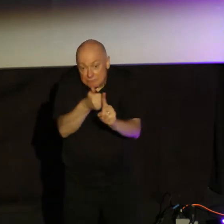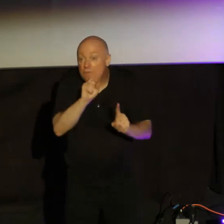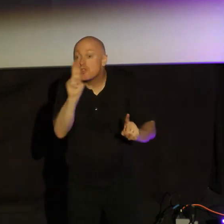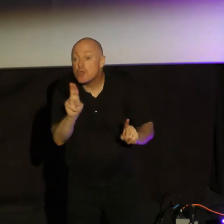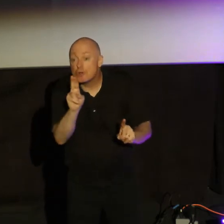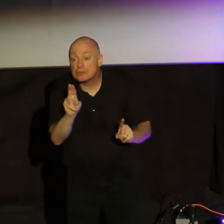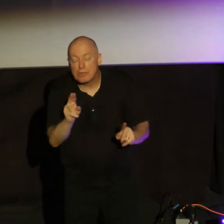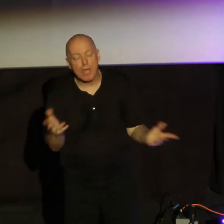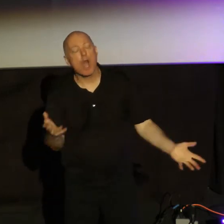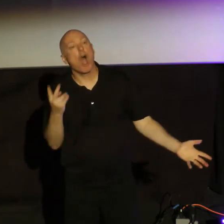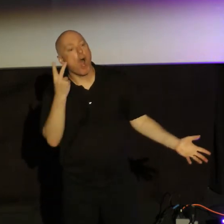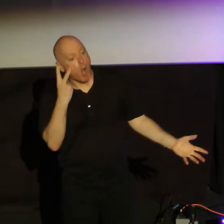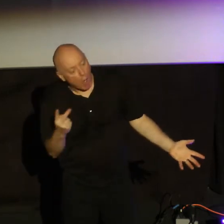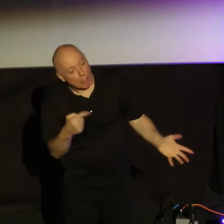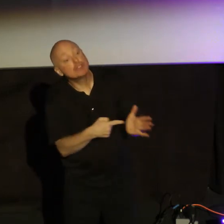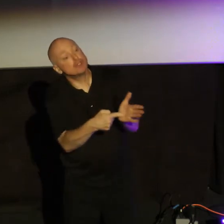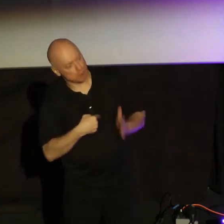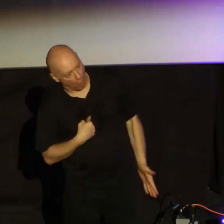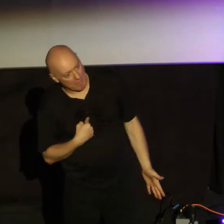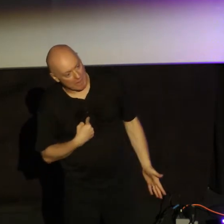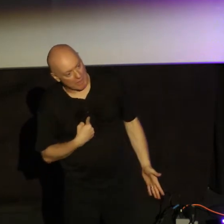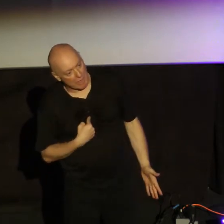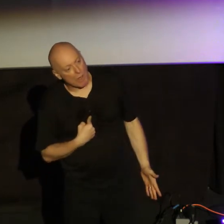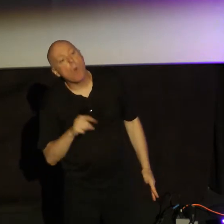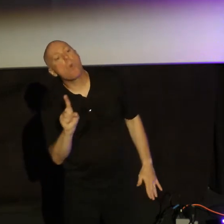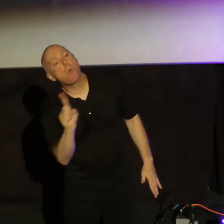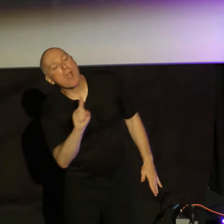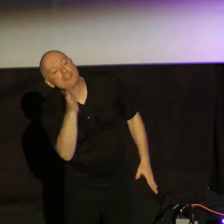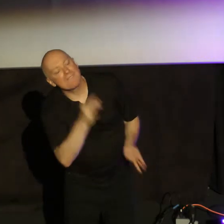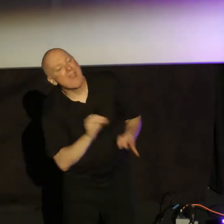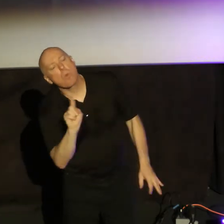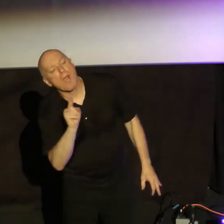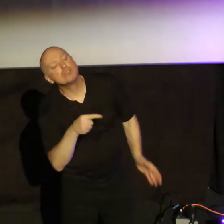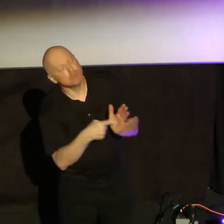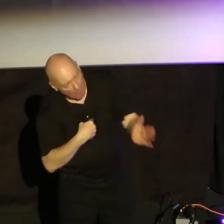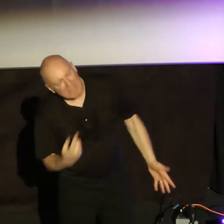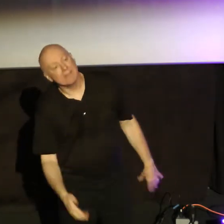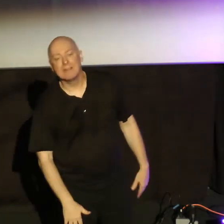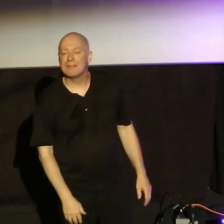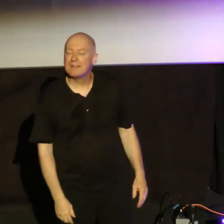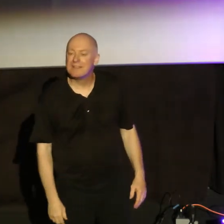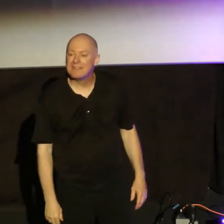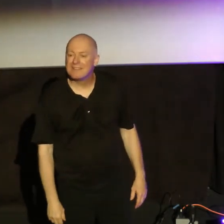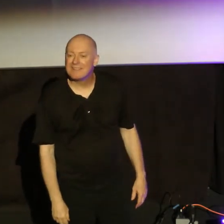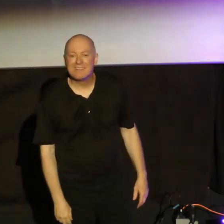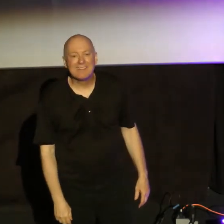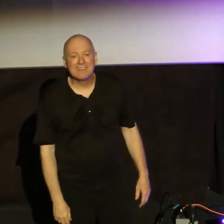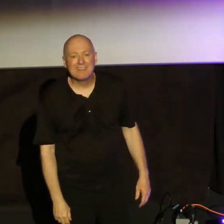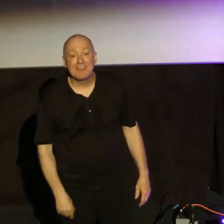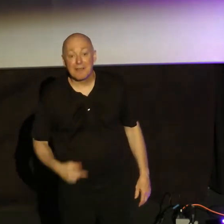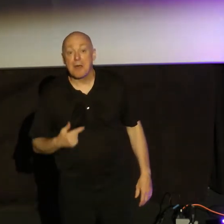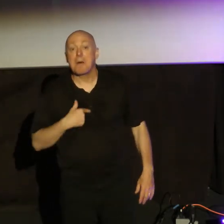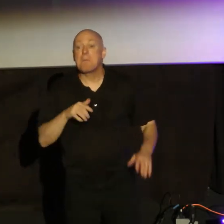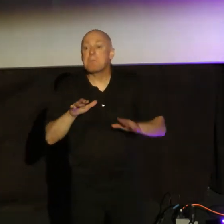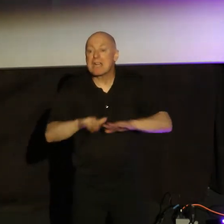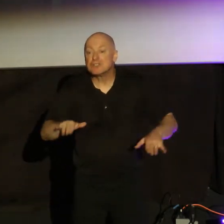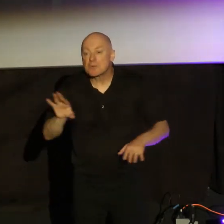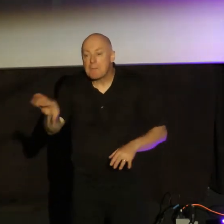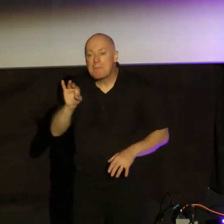saying, look, show me. Like, where is it? Show me. You know, my kids picked berries the other day. All right, show me.